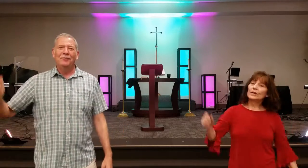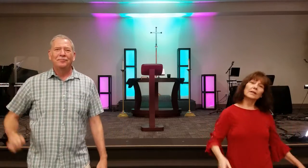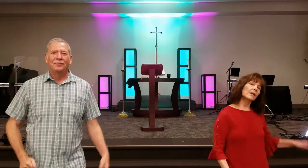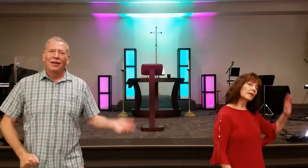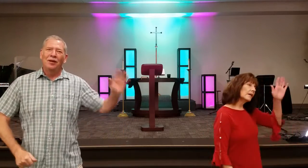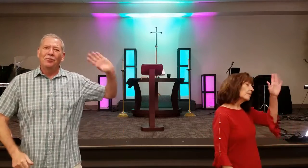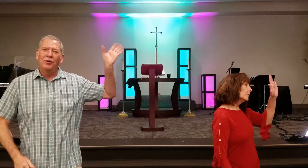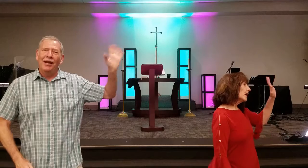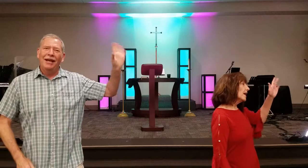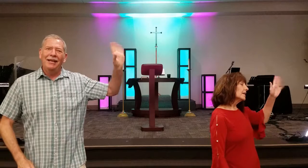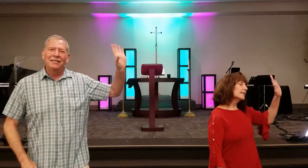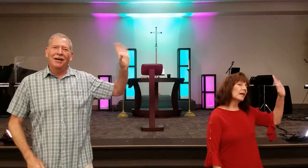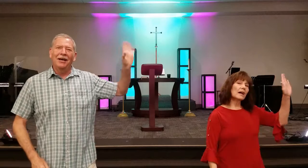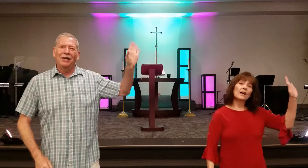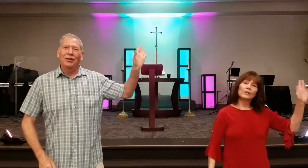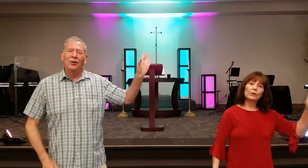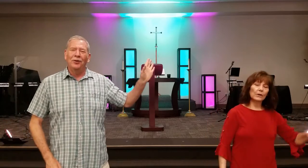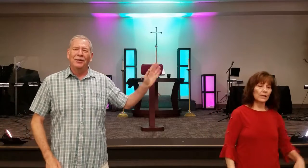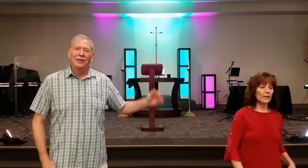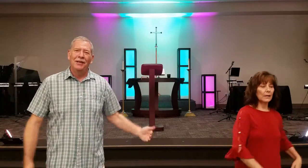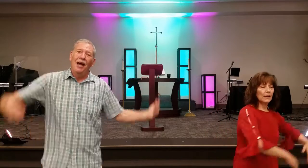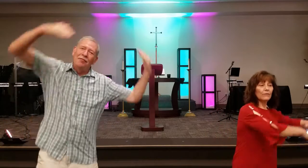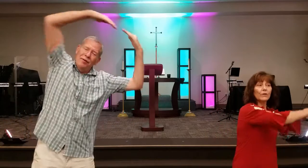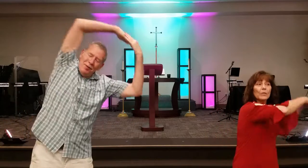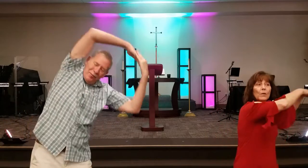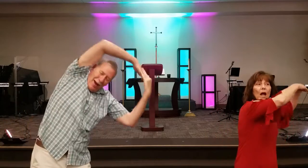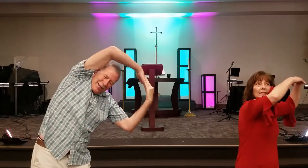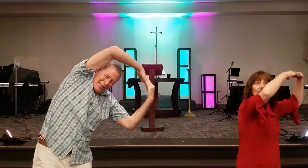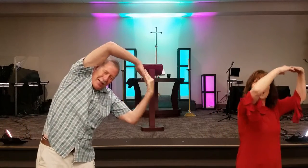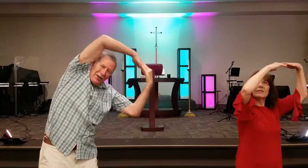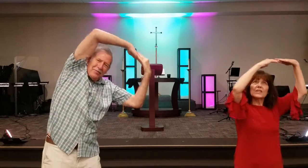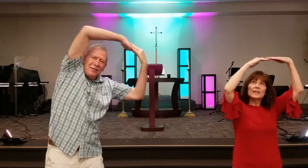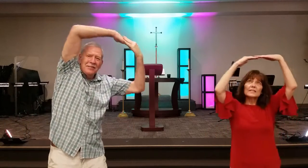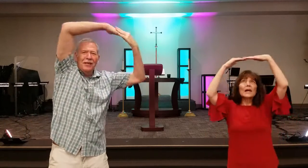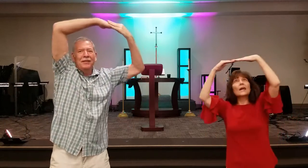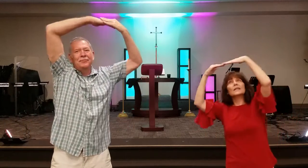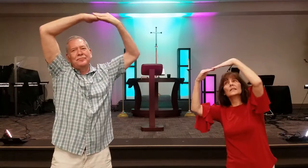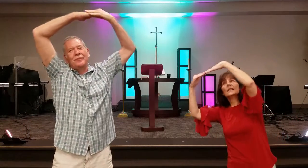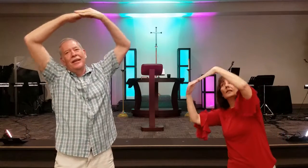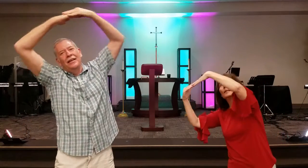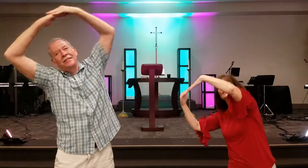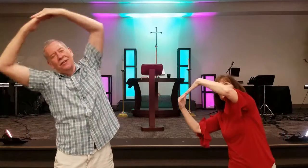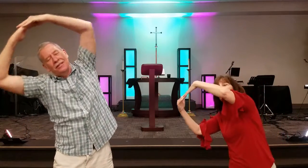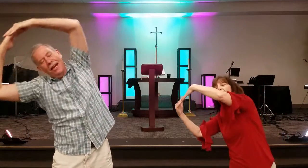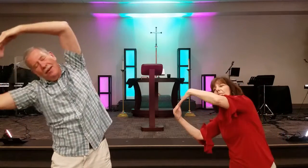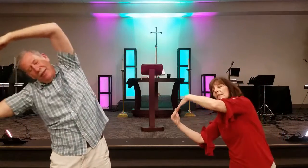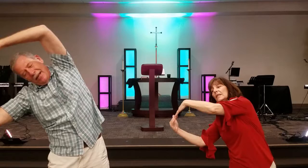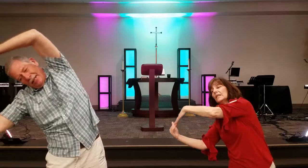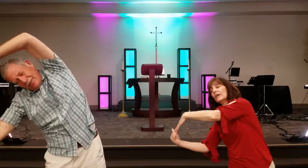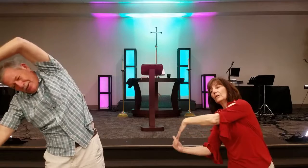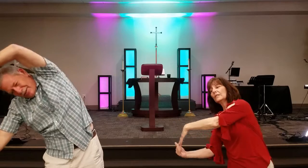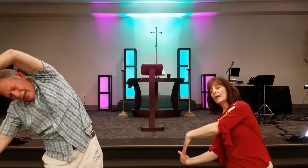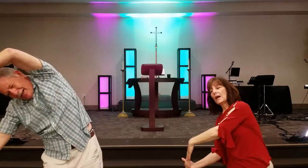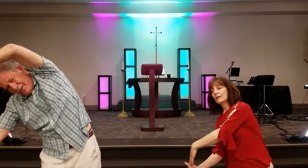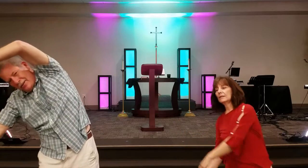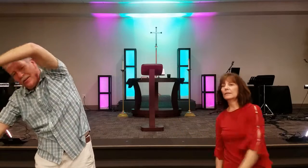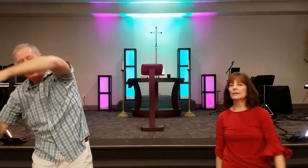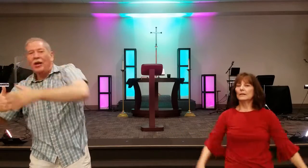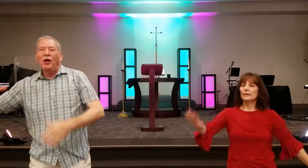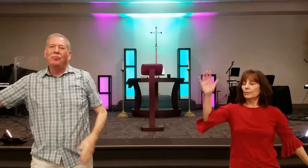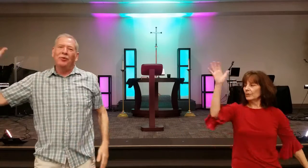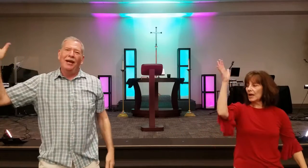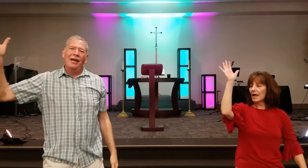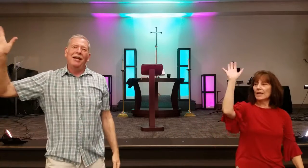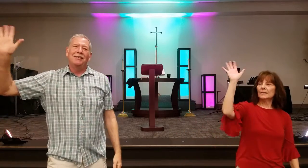Lord, praise the Lord. For the rising of the sun, till the time that it goes down,